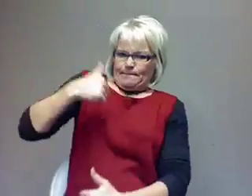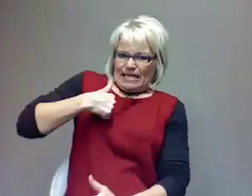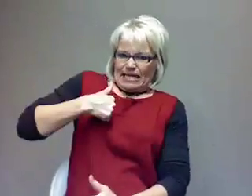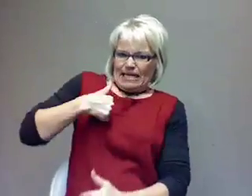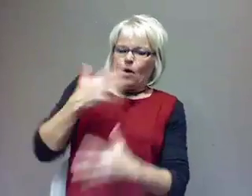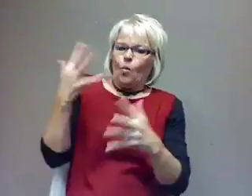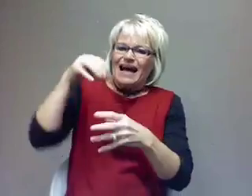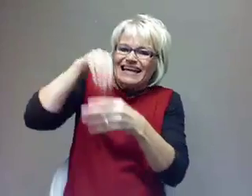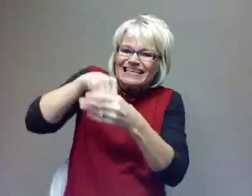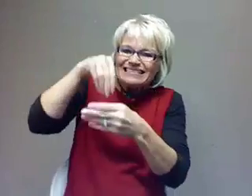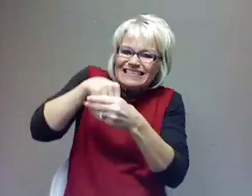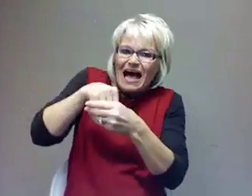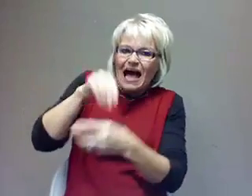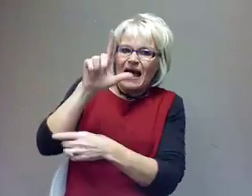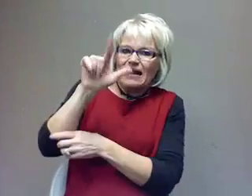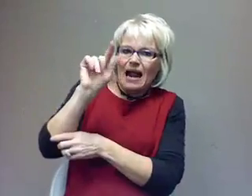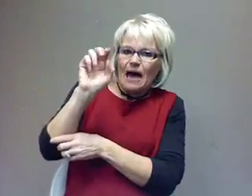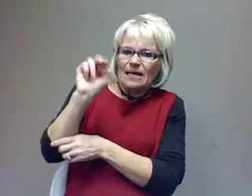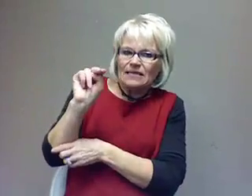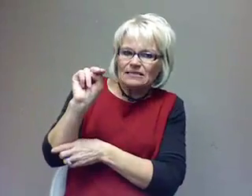molecule. It looks just like this.